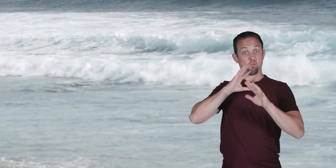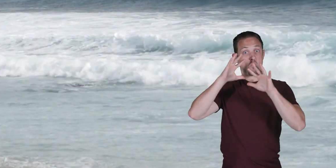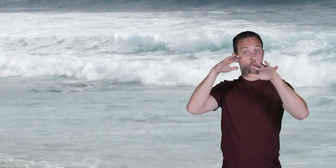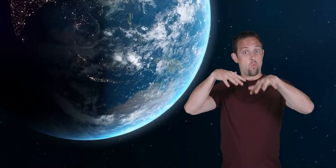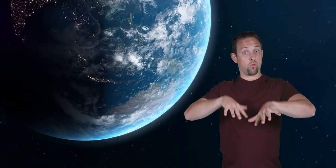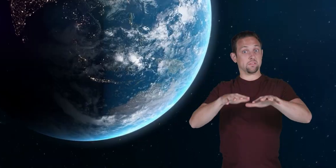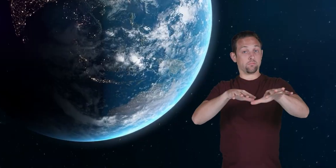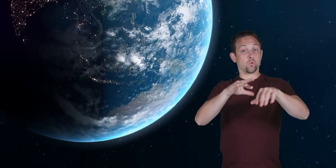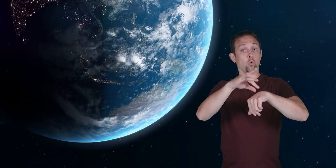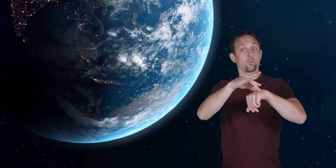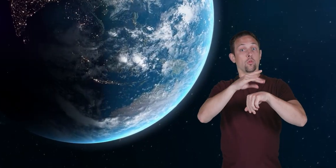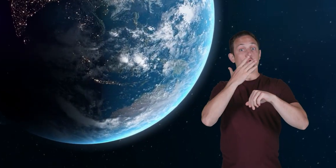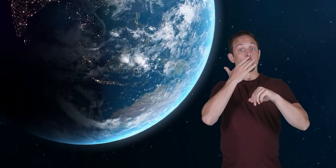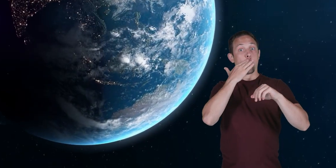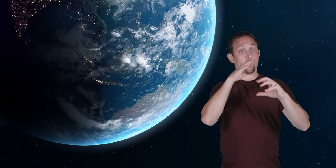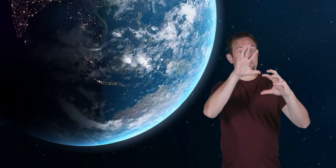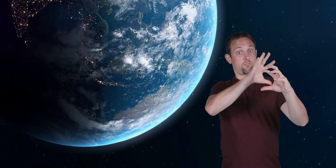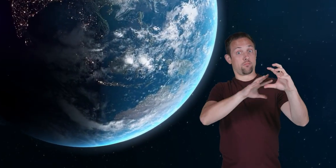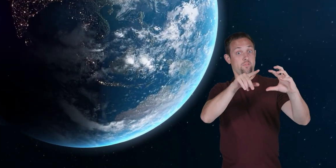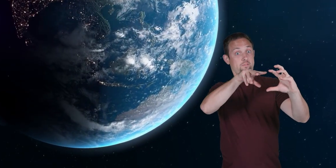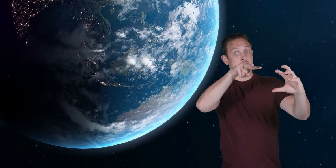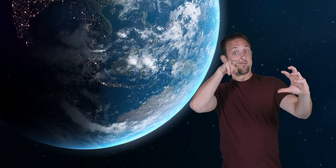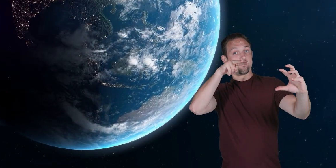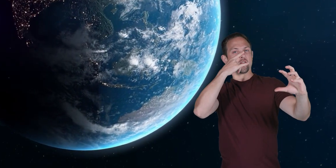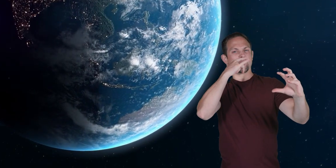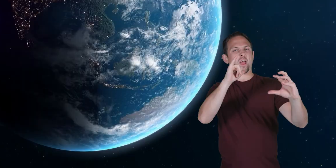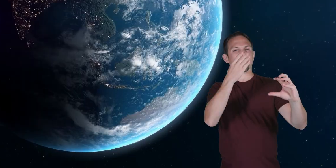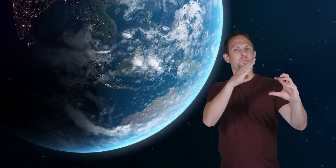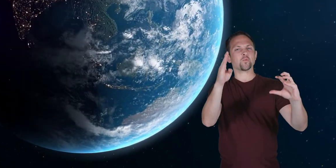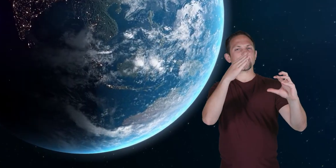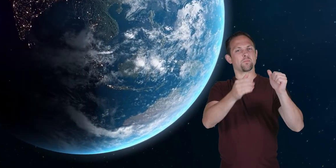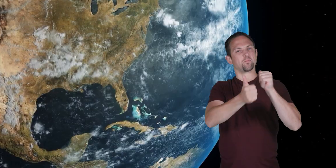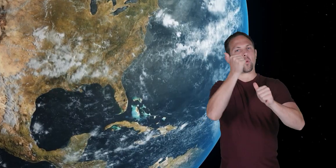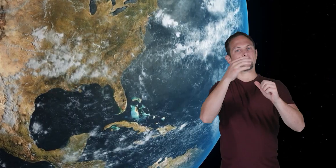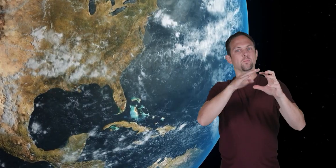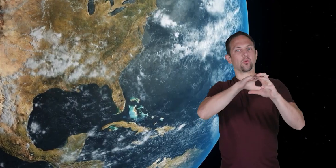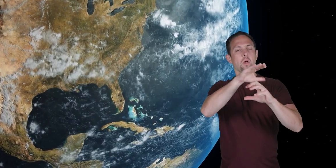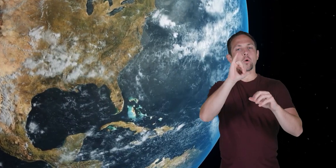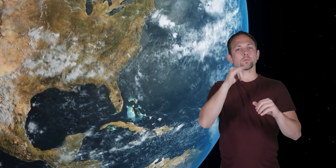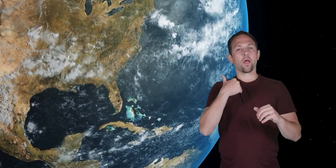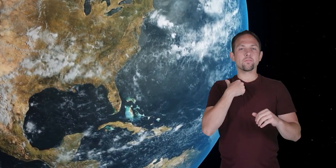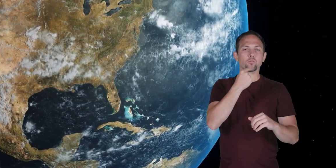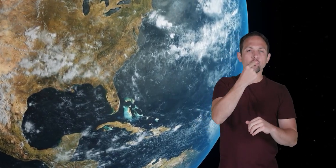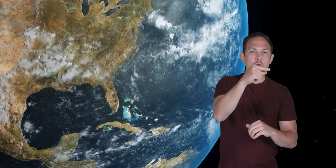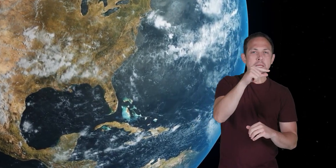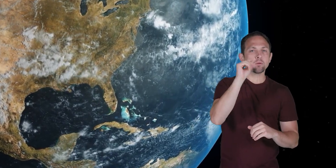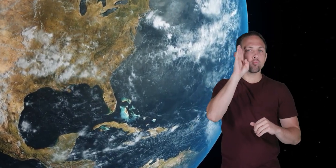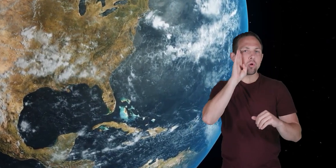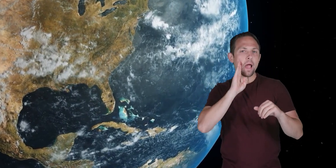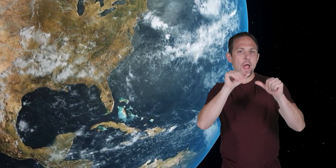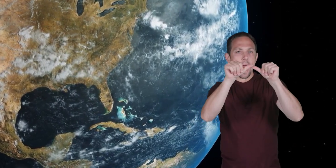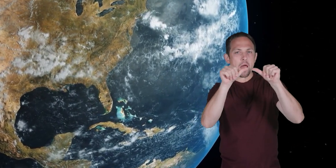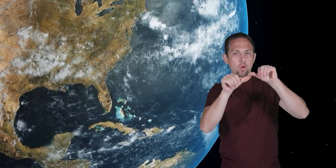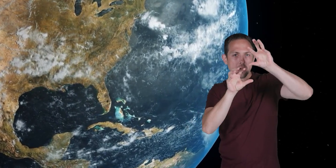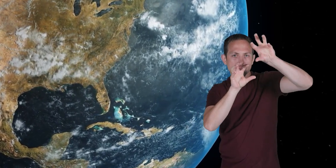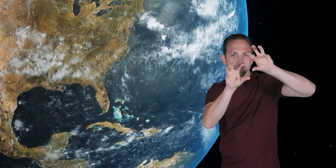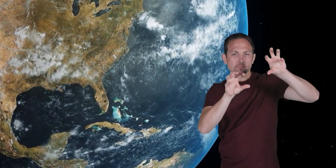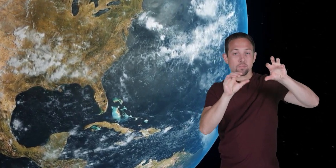the earth's color from space is mostly blue there are also green and brown areas where land is